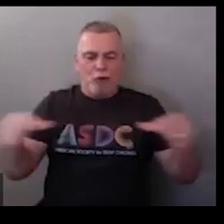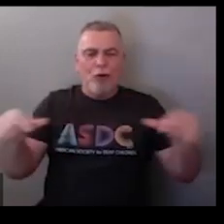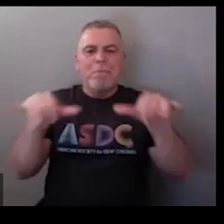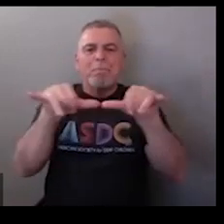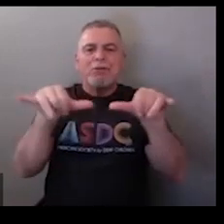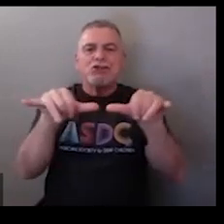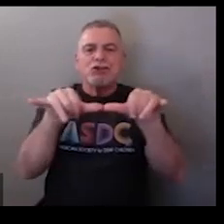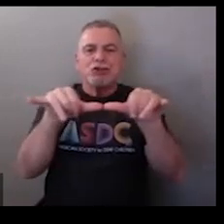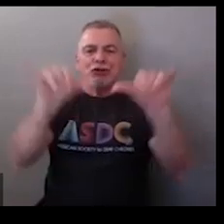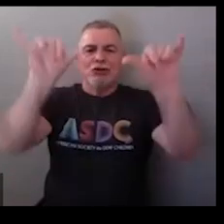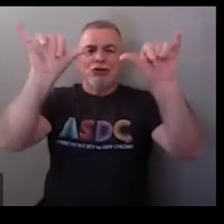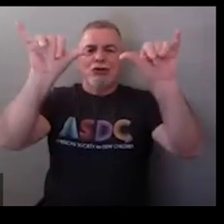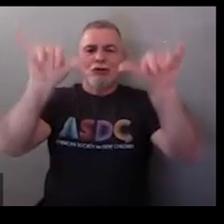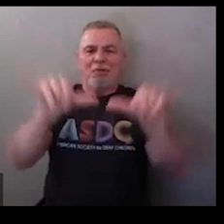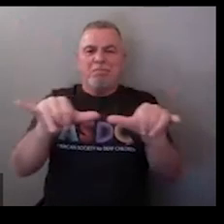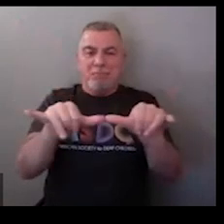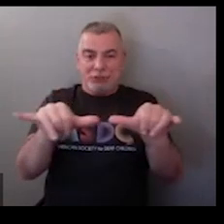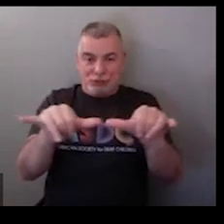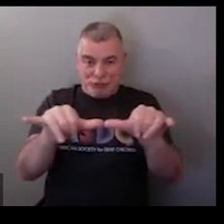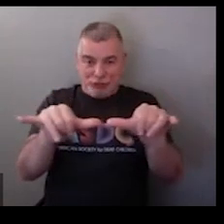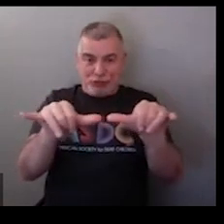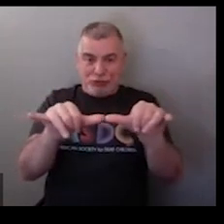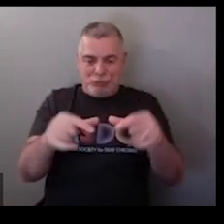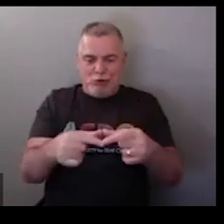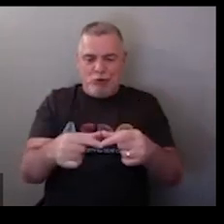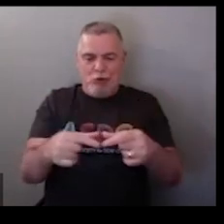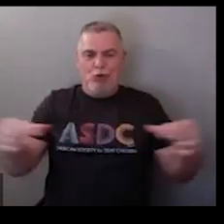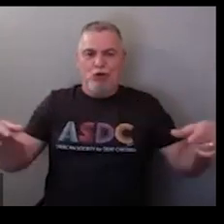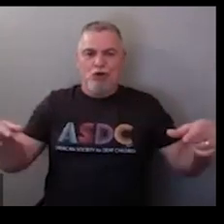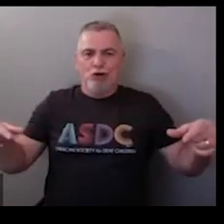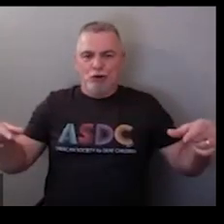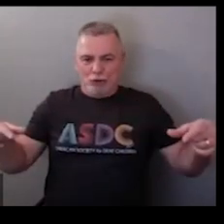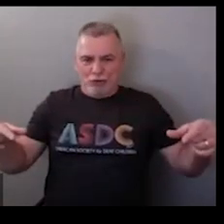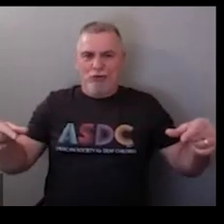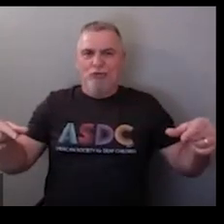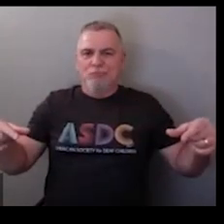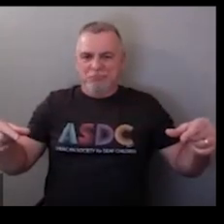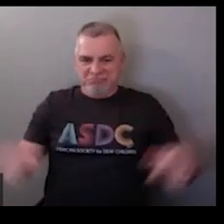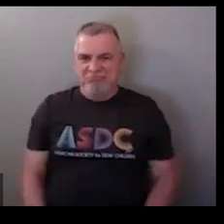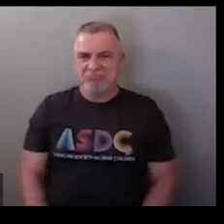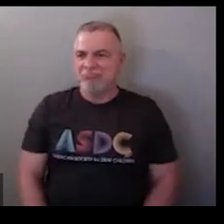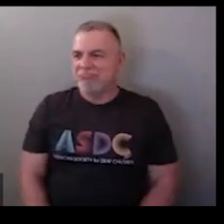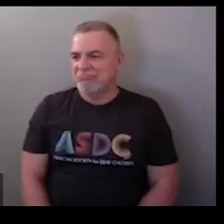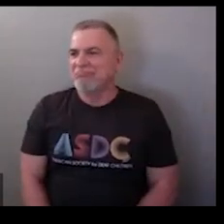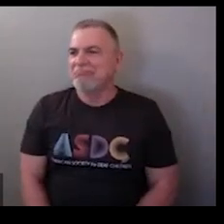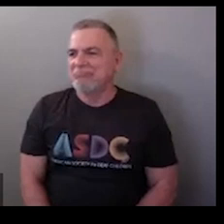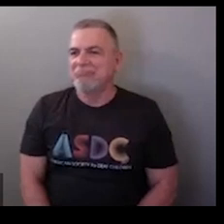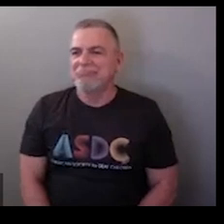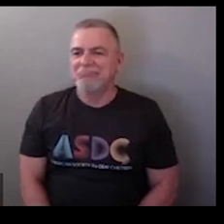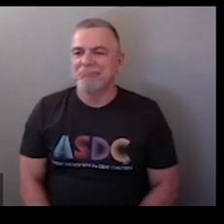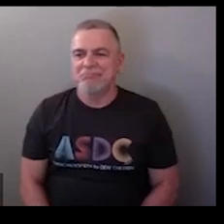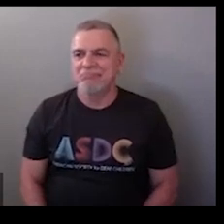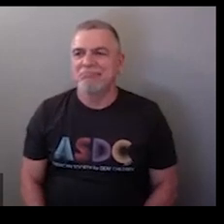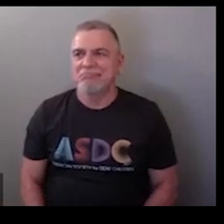ruler so this is the Y hand shape measure ruler either way